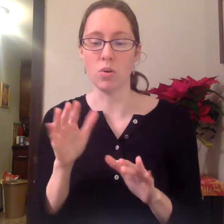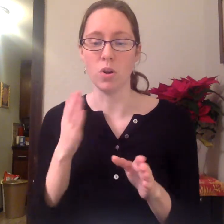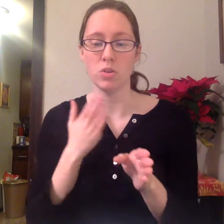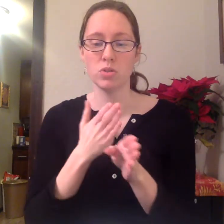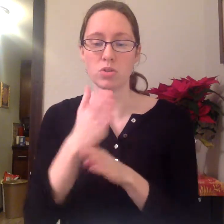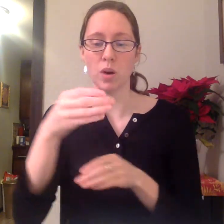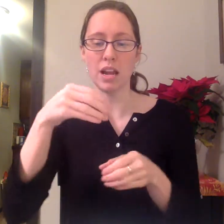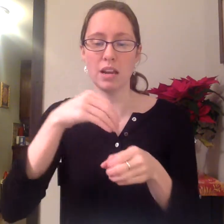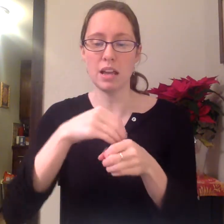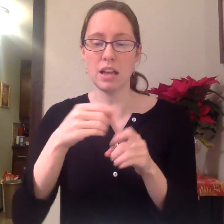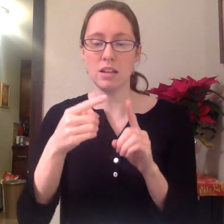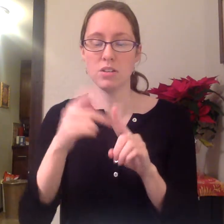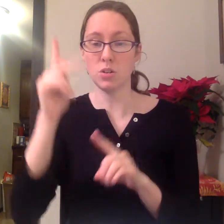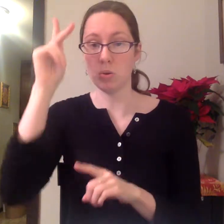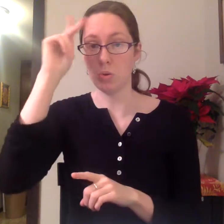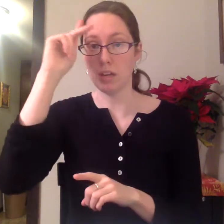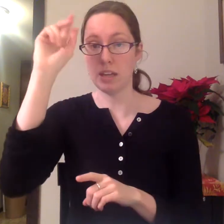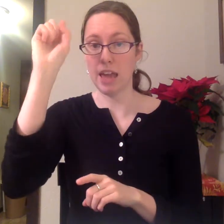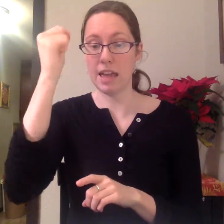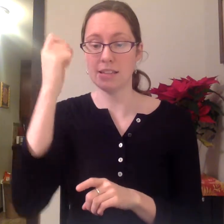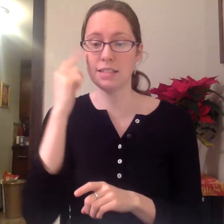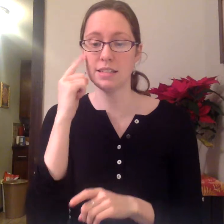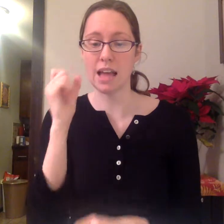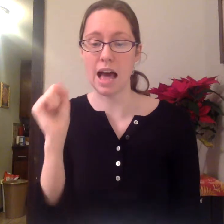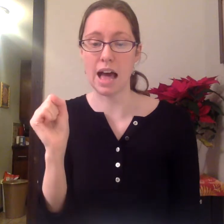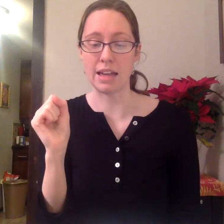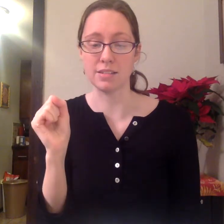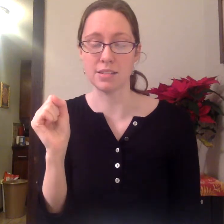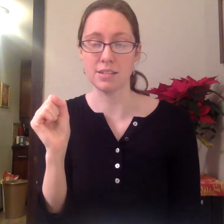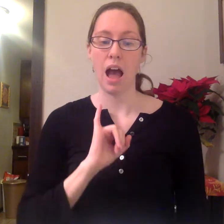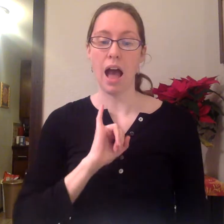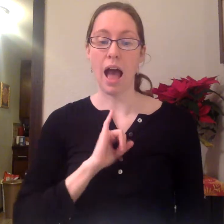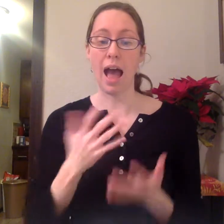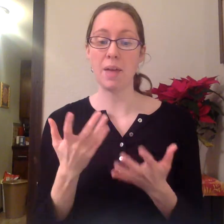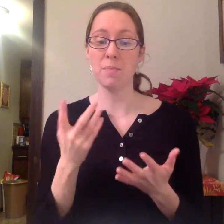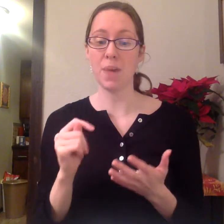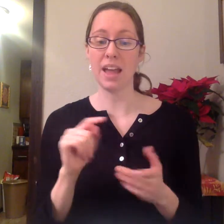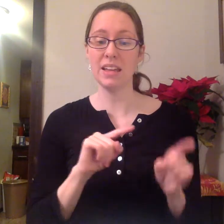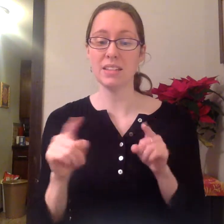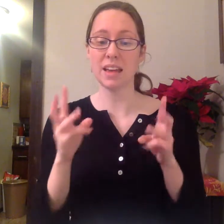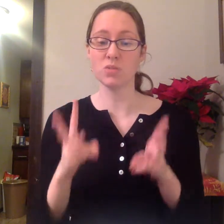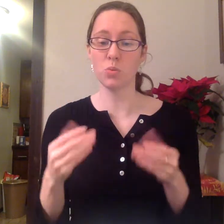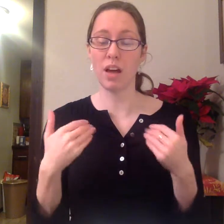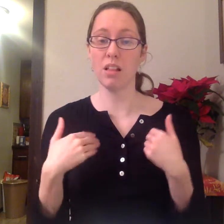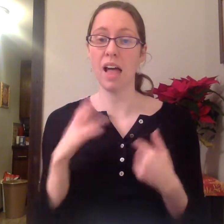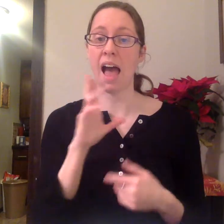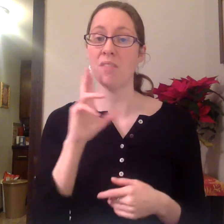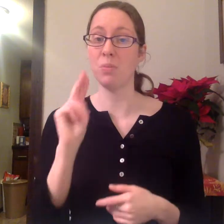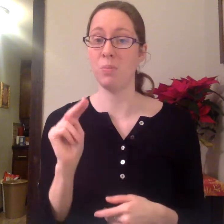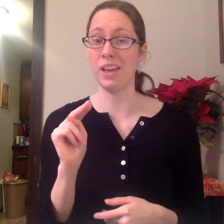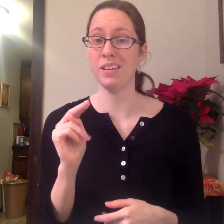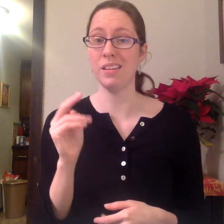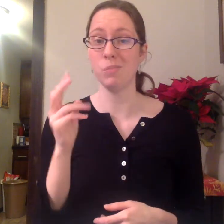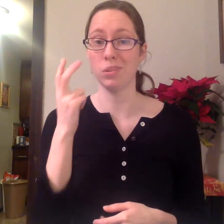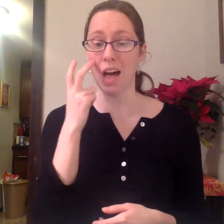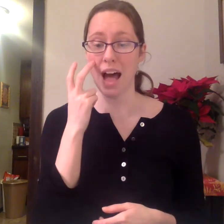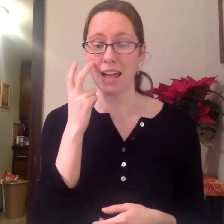straight into Kaysen's eyes. I might as well have been blind,